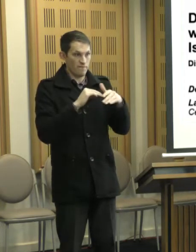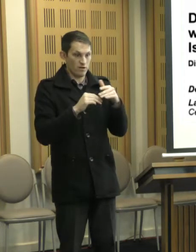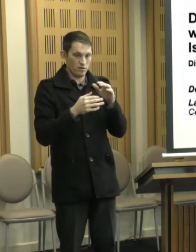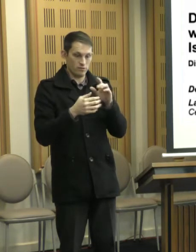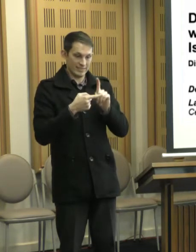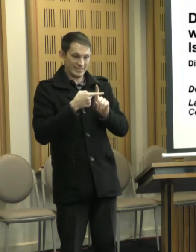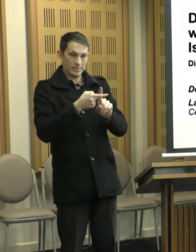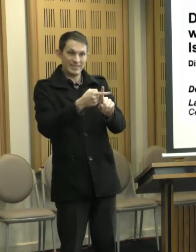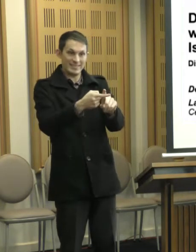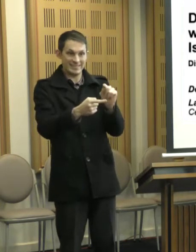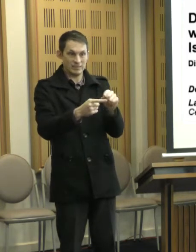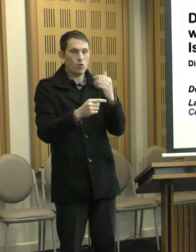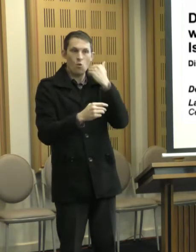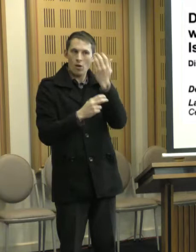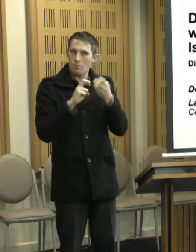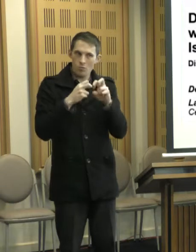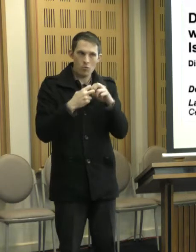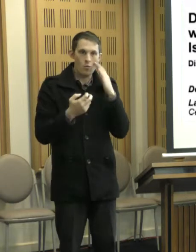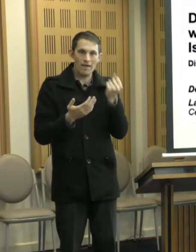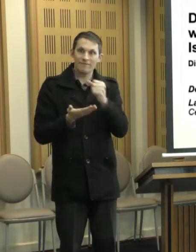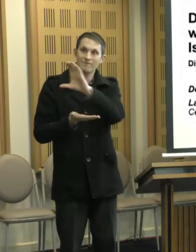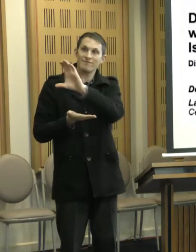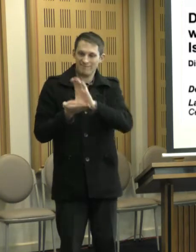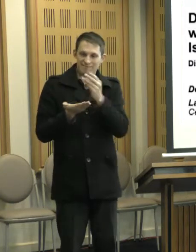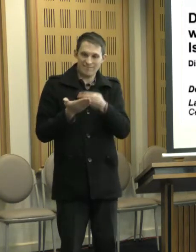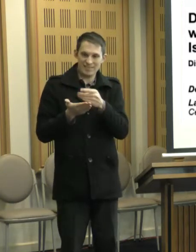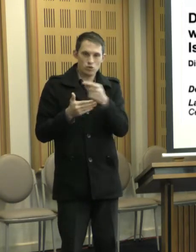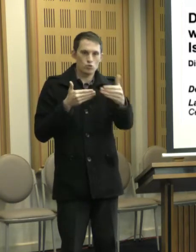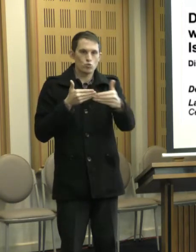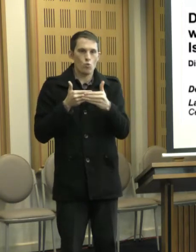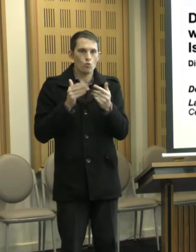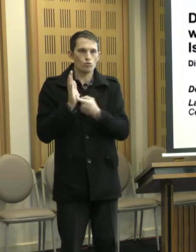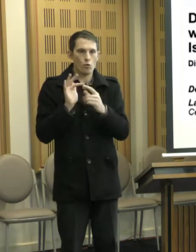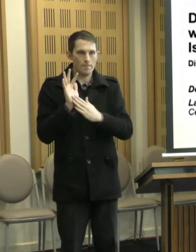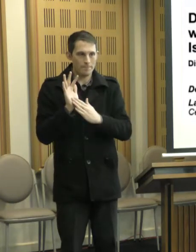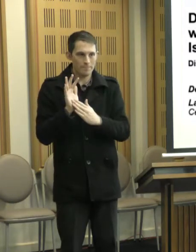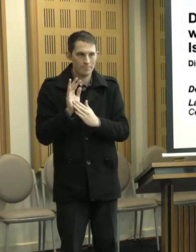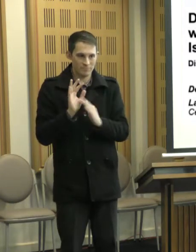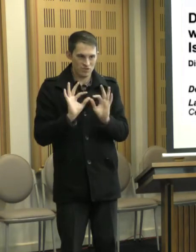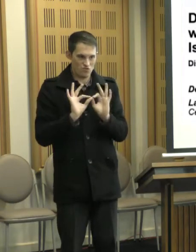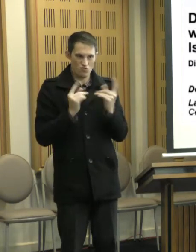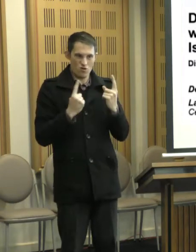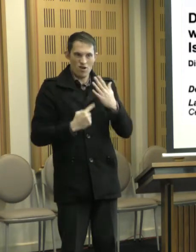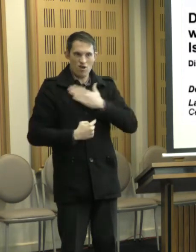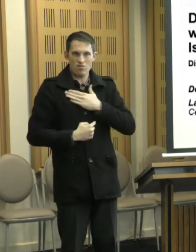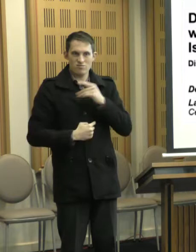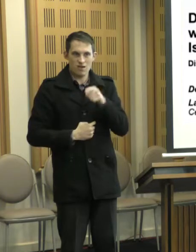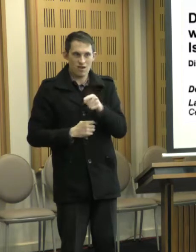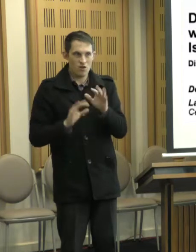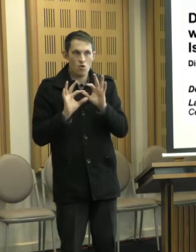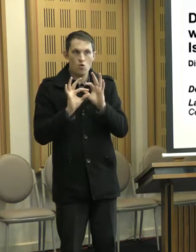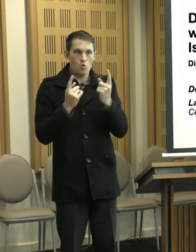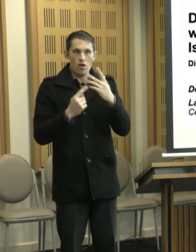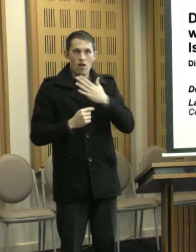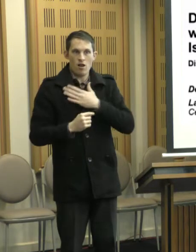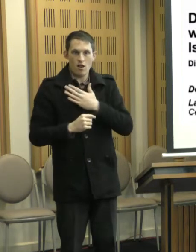always a problem with short term funding. Um, none of us like it. None of us like the hours we have